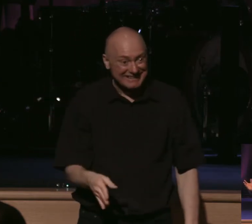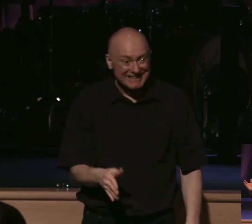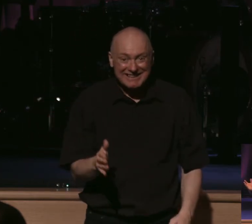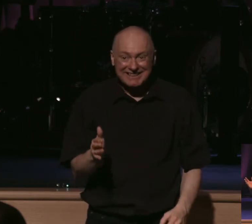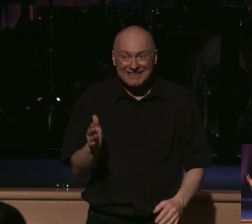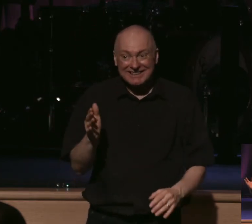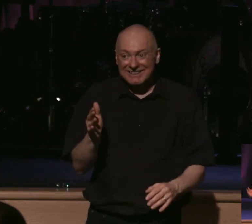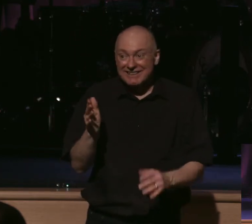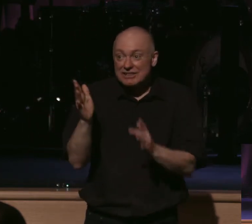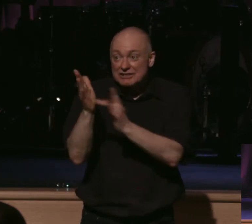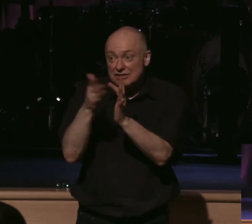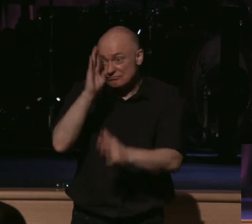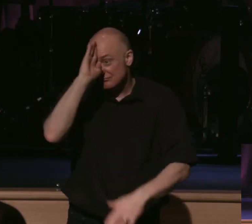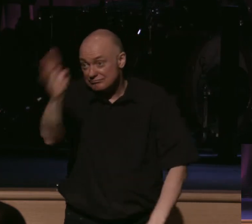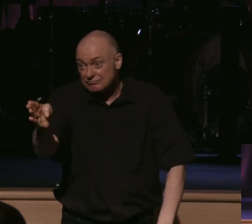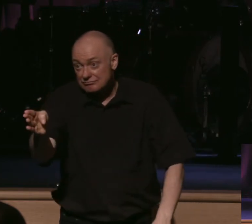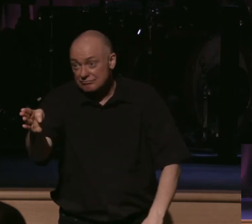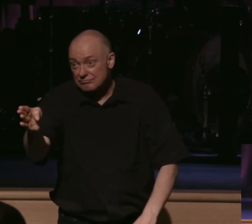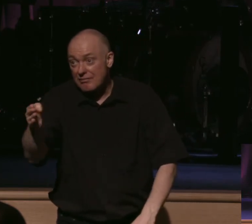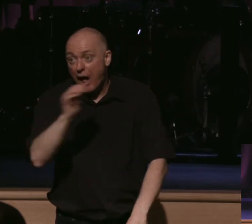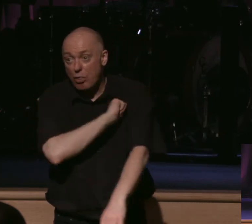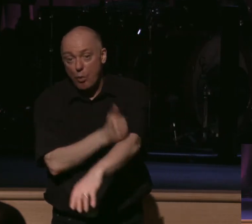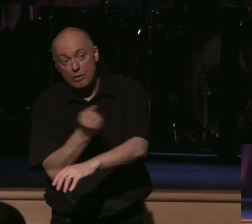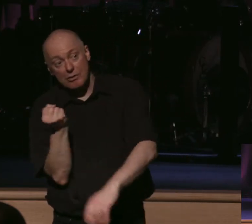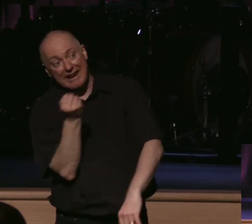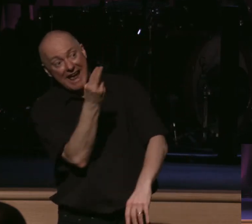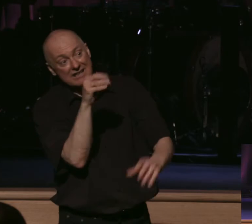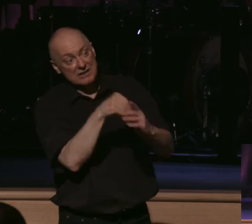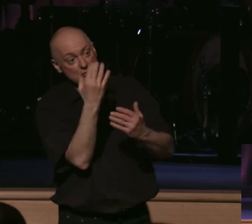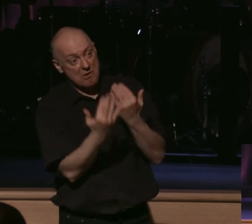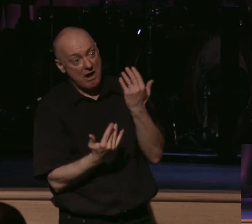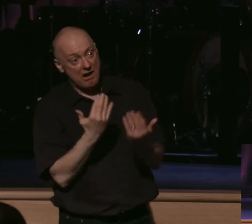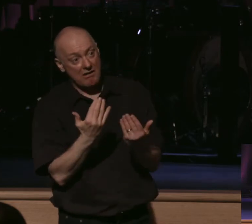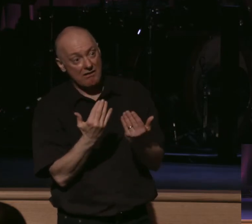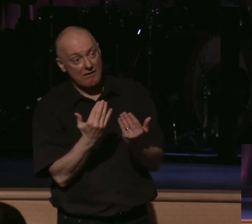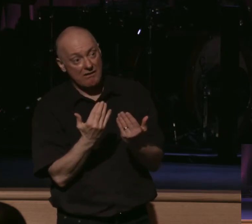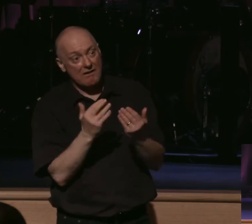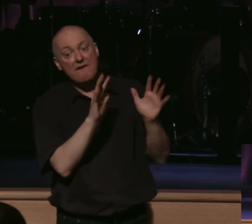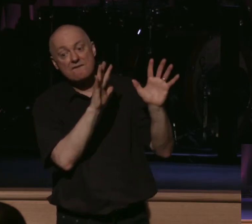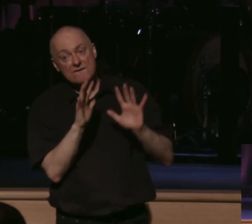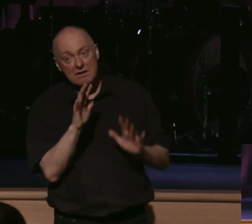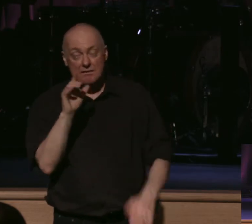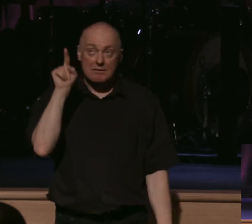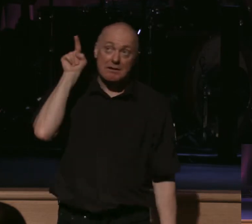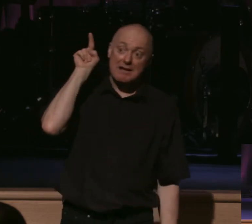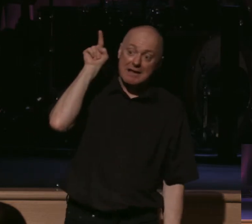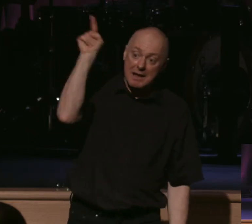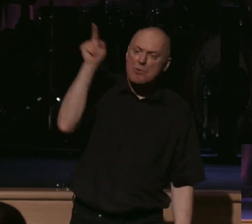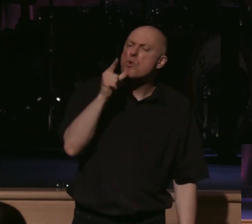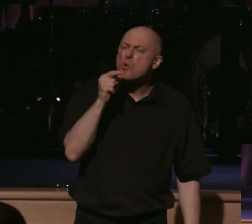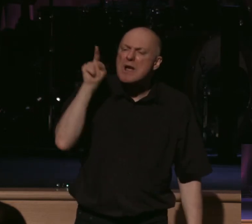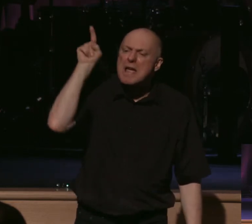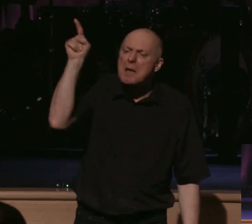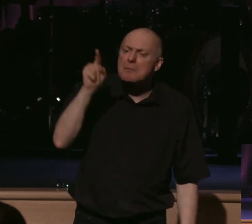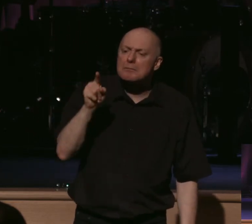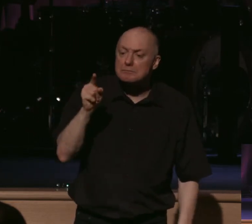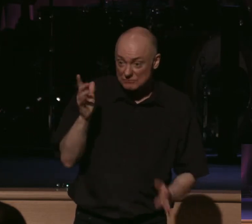Has the authority to cast him to hell. Yes, I tell you, fear him. Who's him? Jesus.